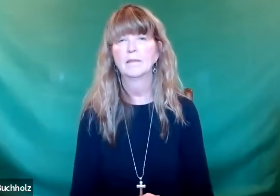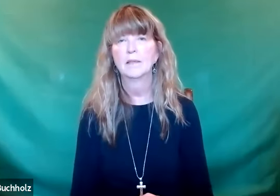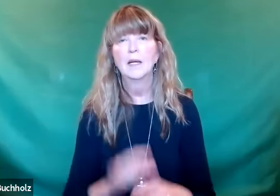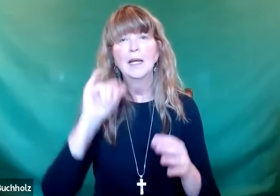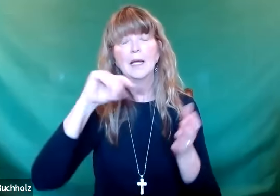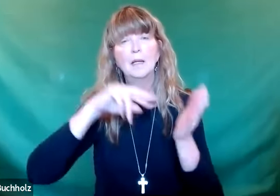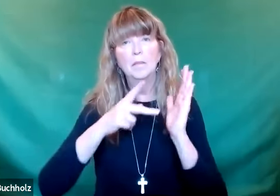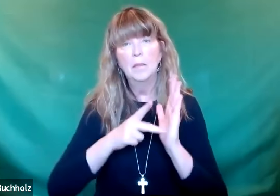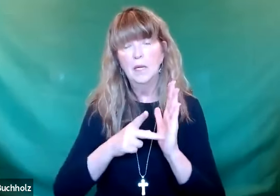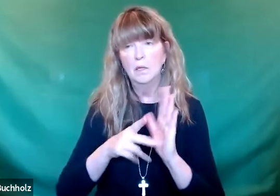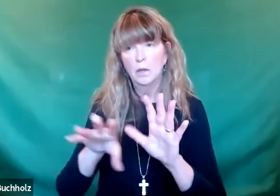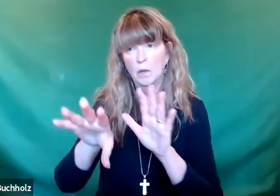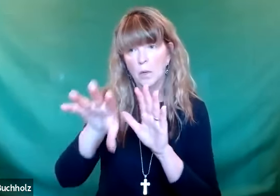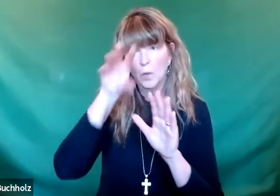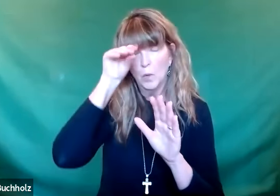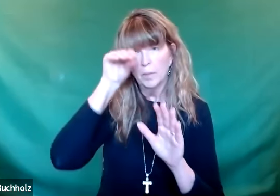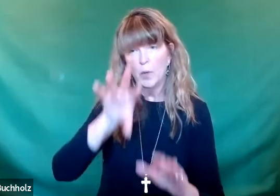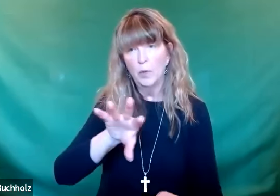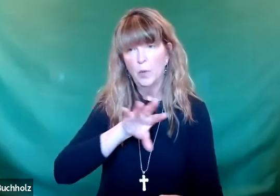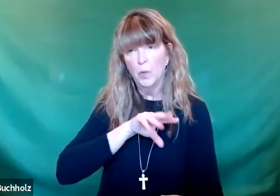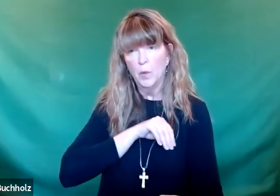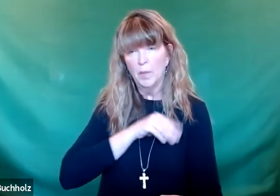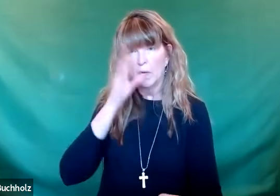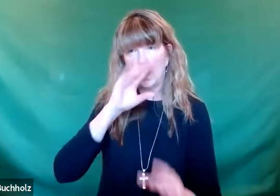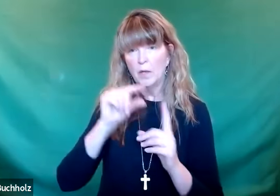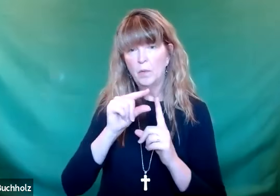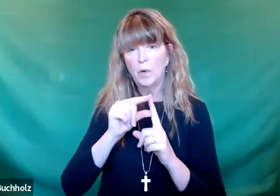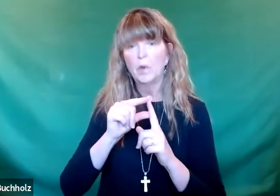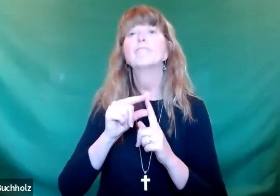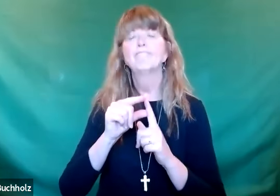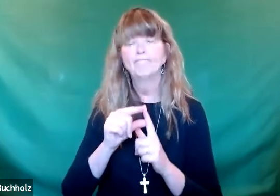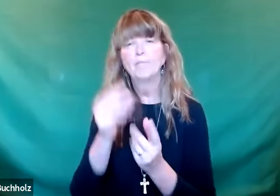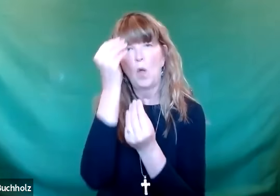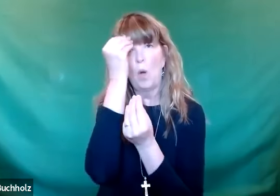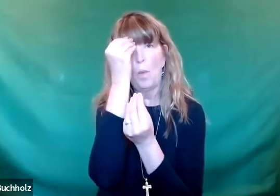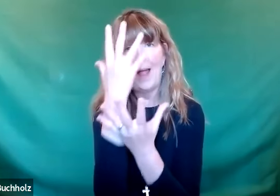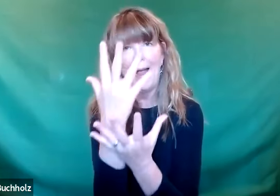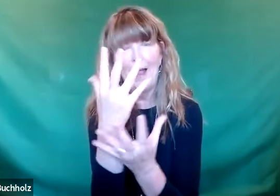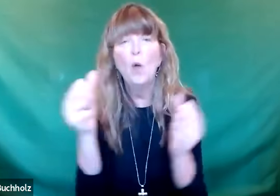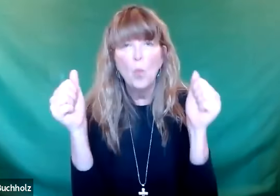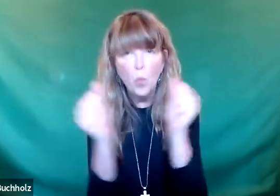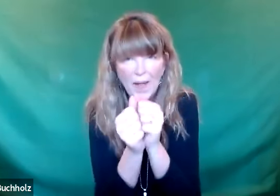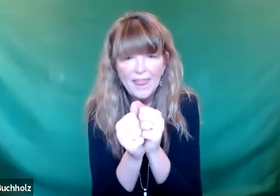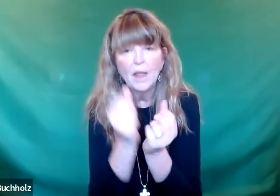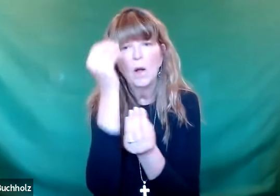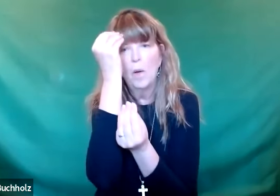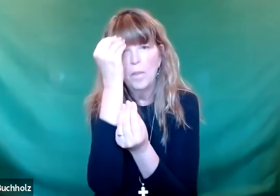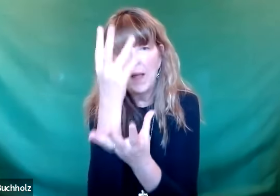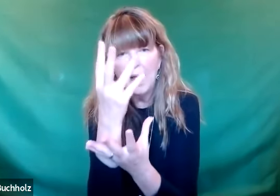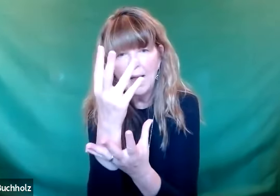in, they will internalize and comprehend and let it root in their hearts, in